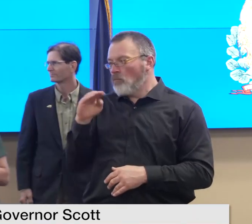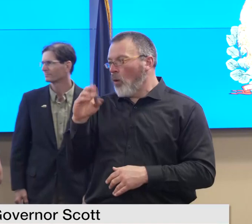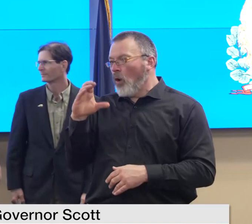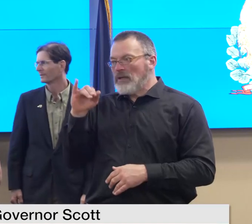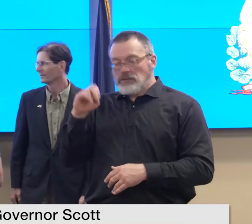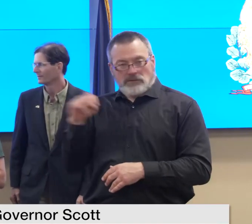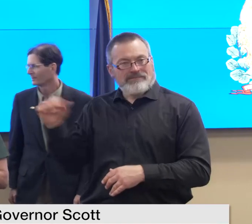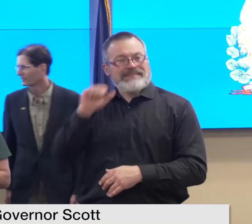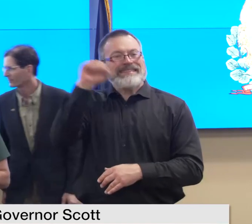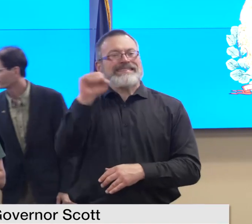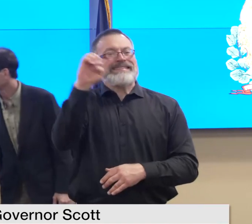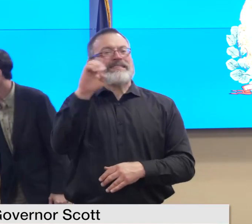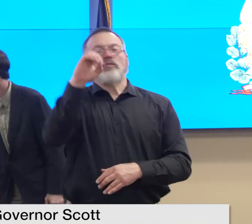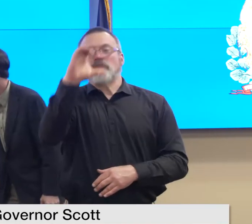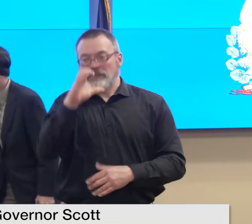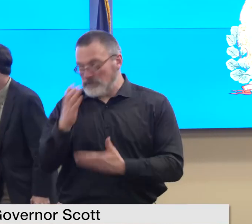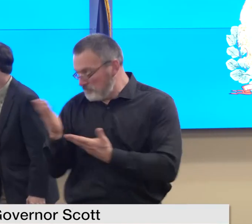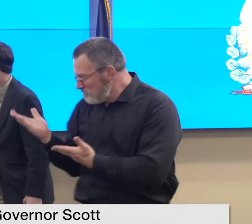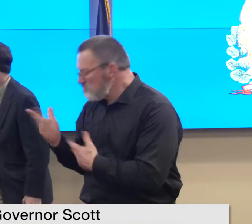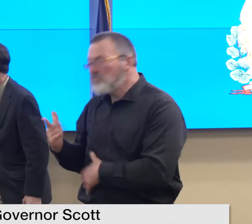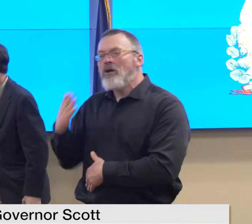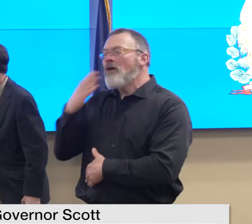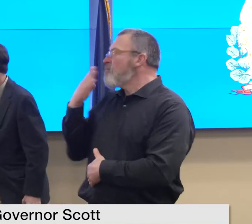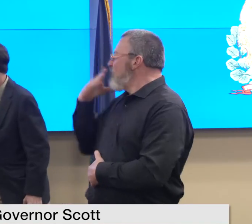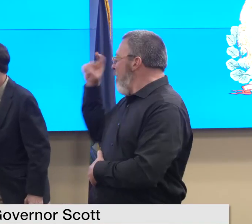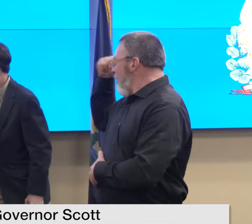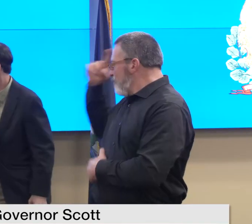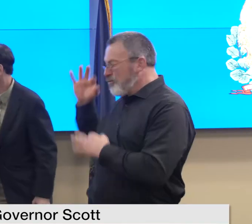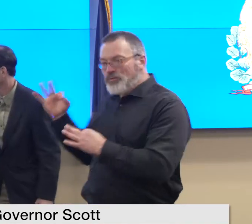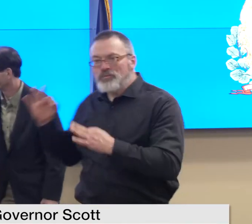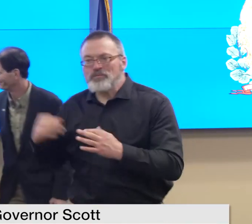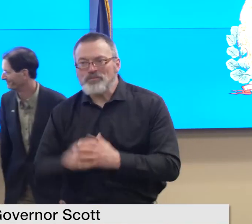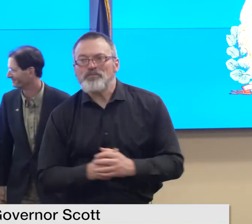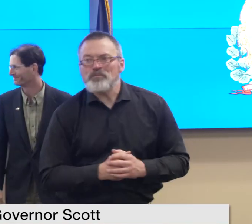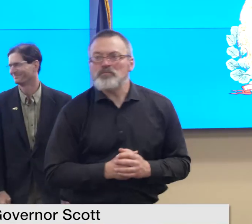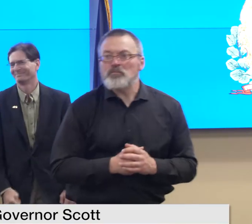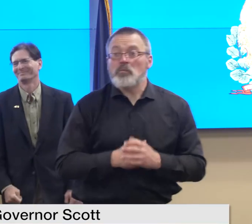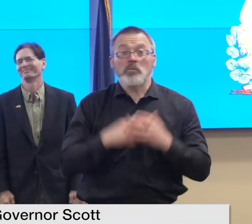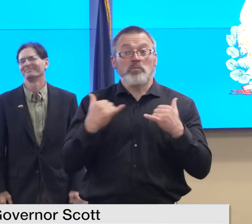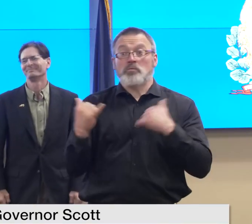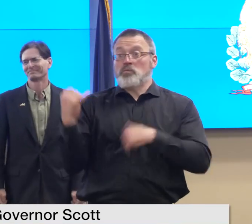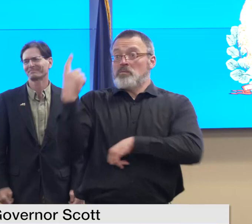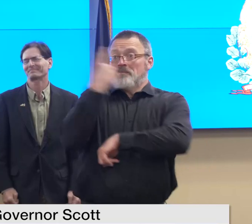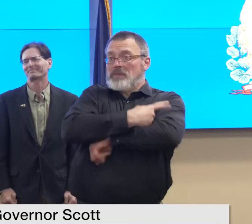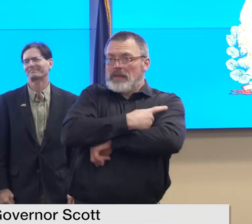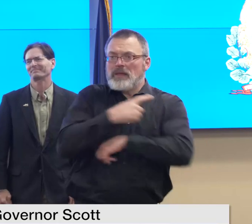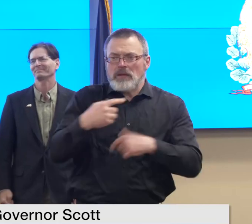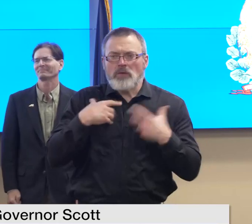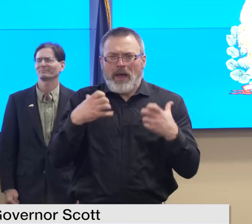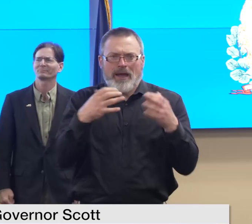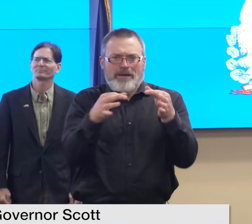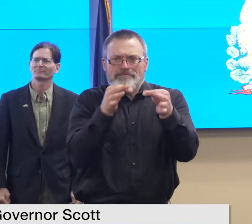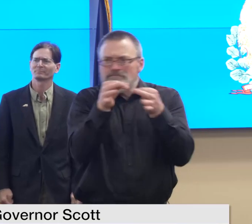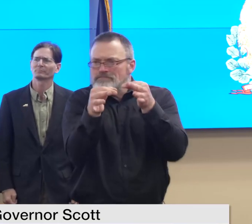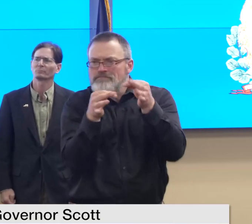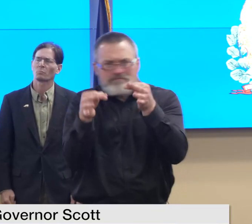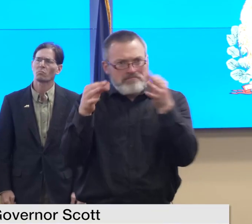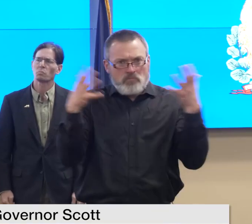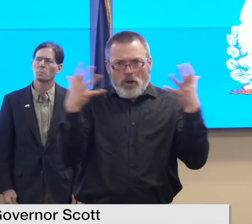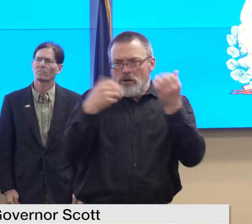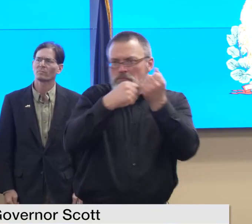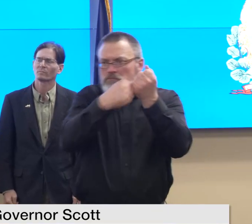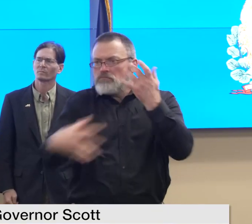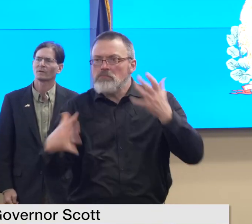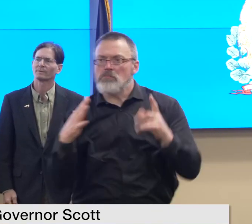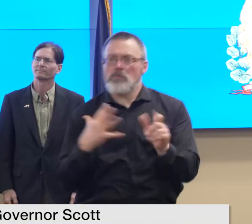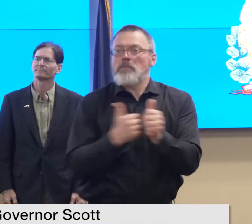thank you governor good afternoon everyone today i will provide numerous updates on issues related to flooding on